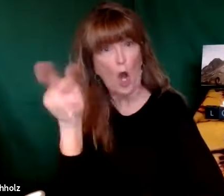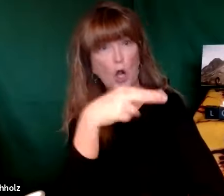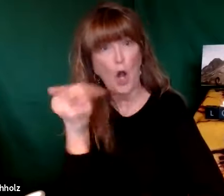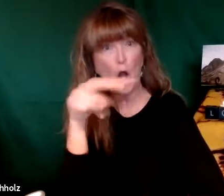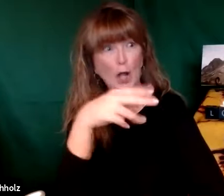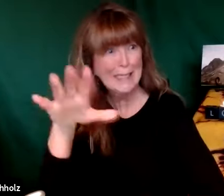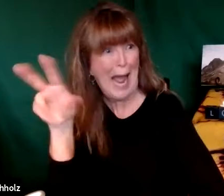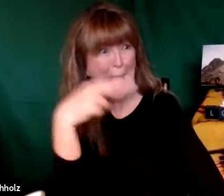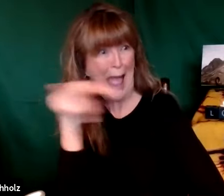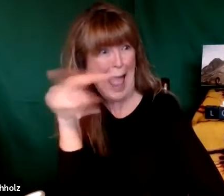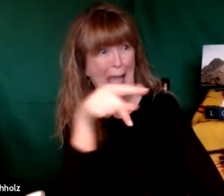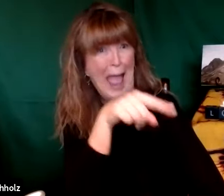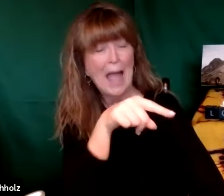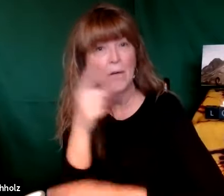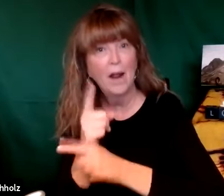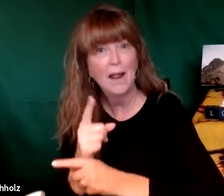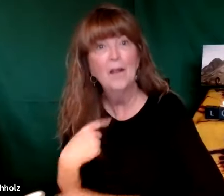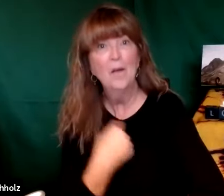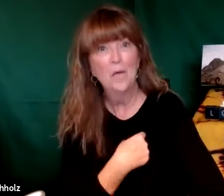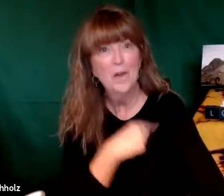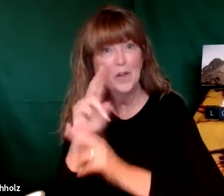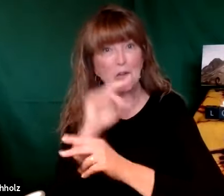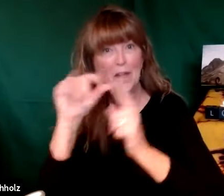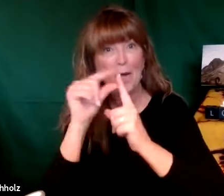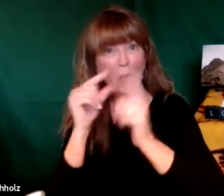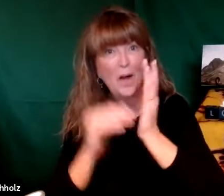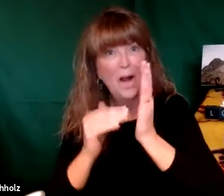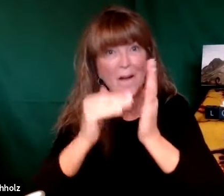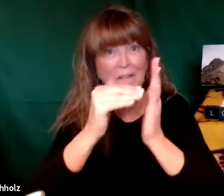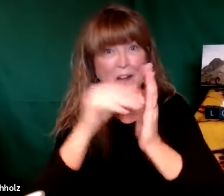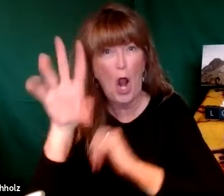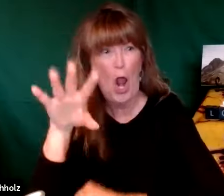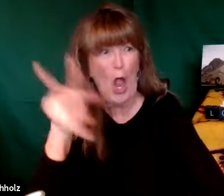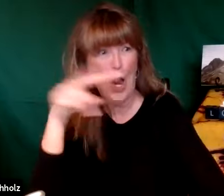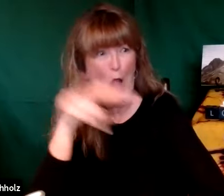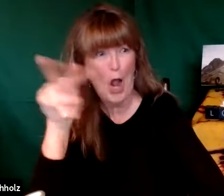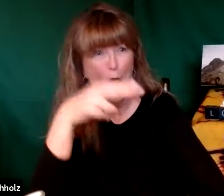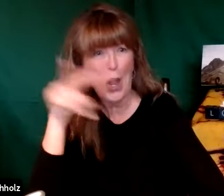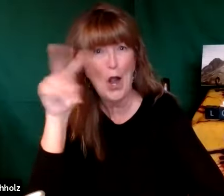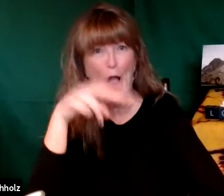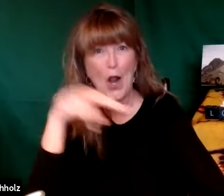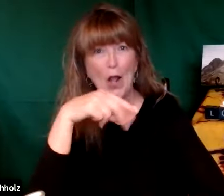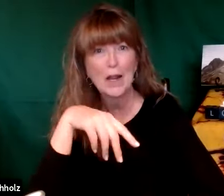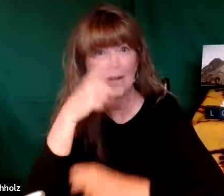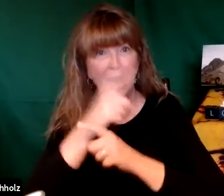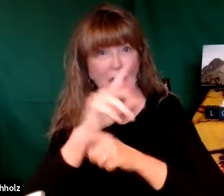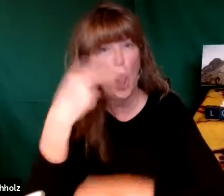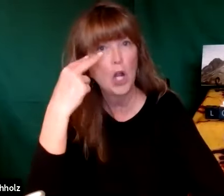you know in deaf culture it means that we're looking at different places you know we use that sign a lot right look look look look look look look over there look over there